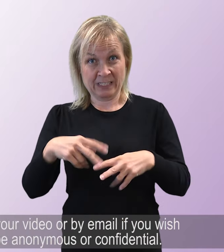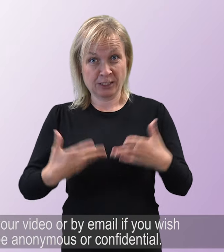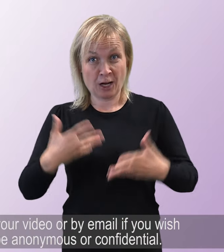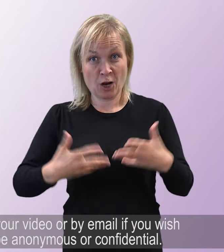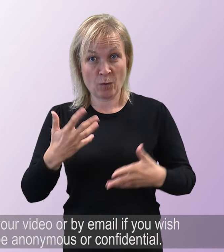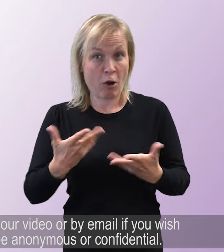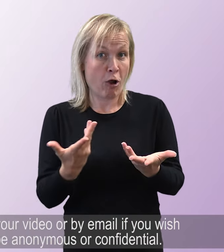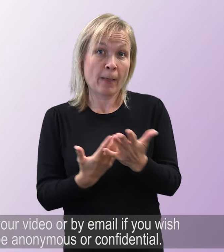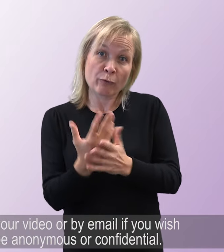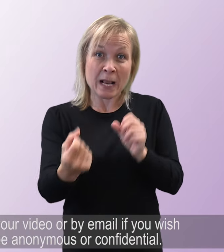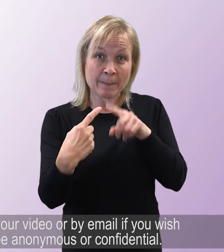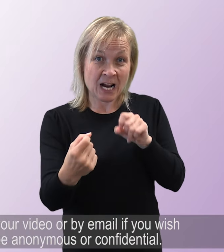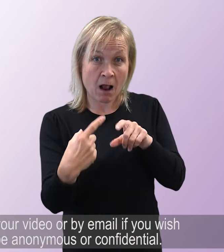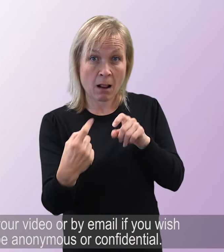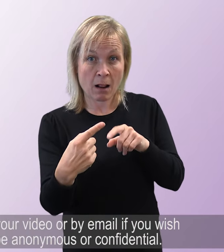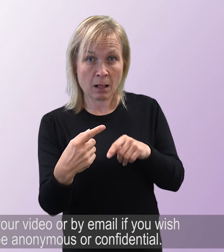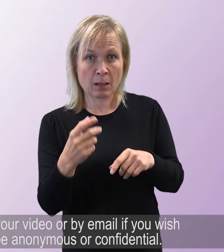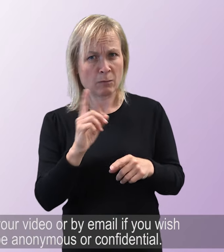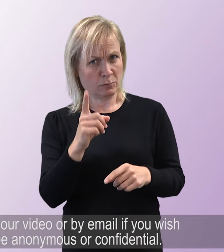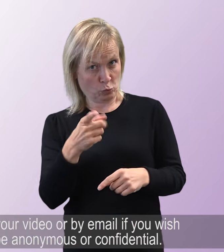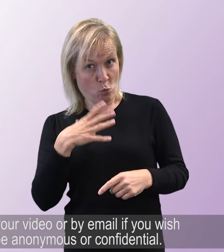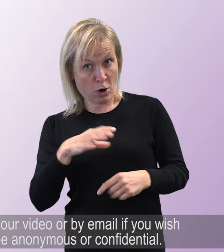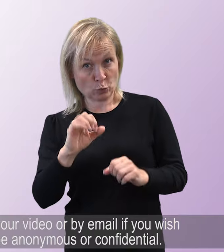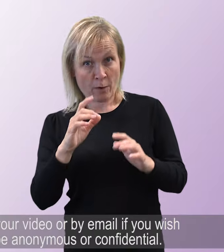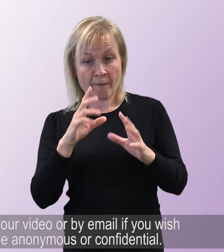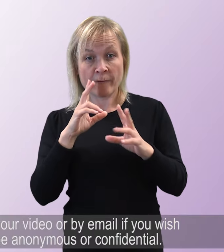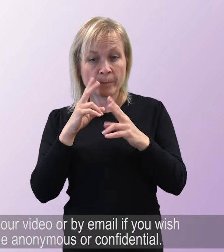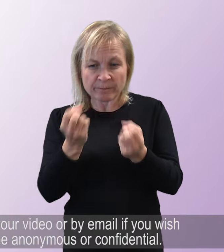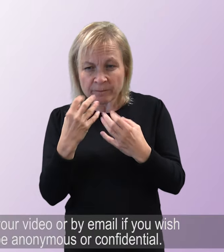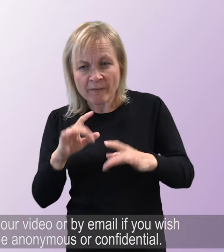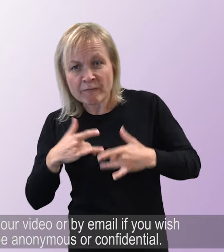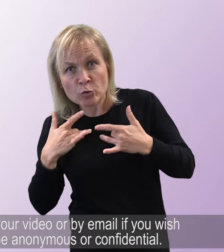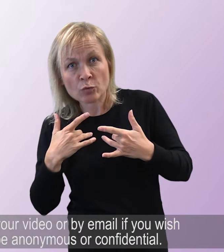Please tell us in your video or by email if you wish your views to be anonymous or confidential.